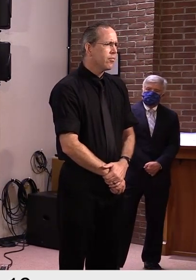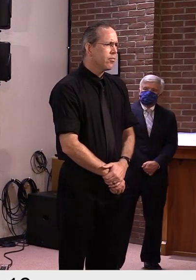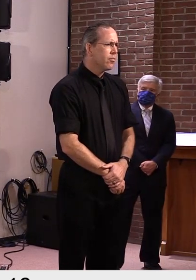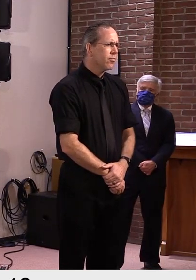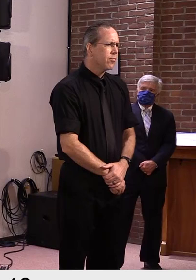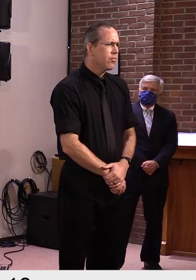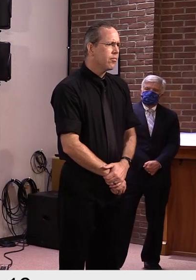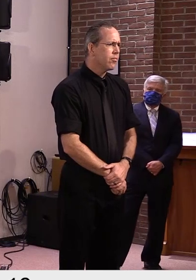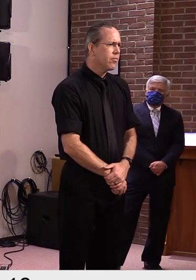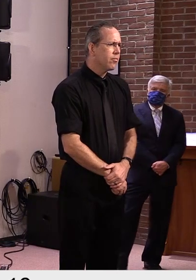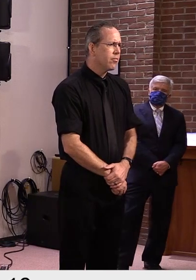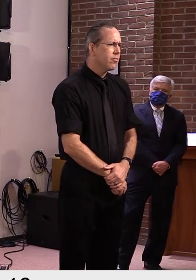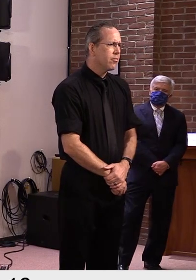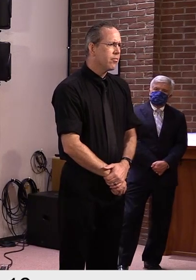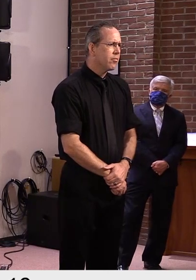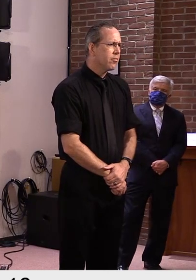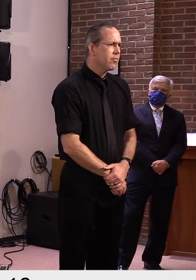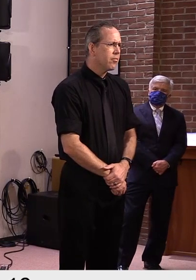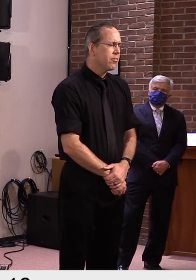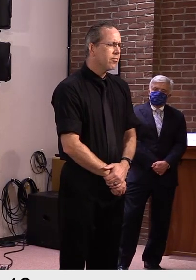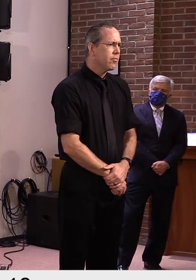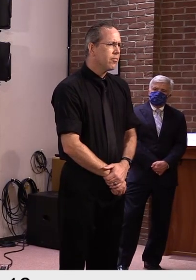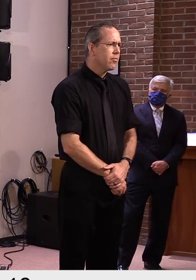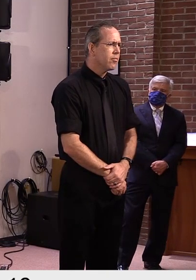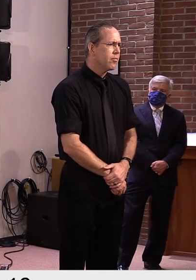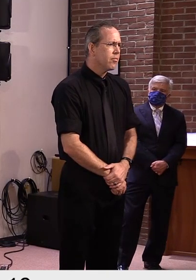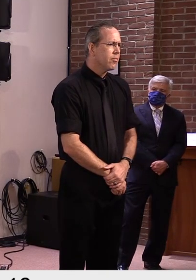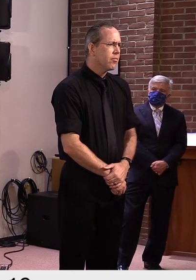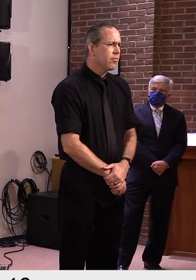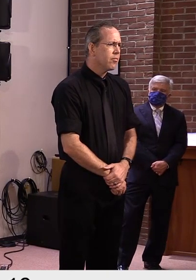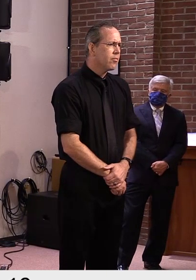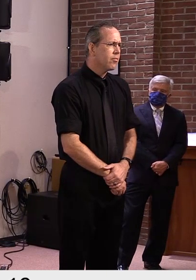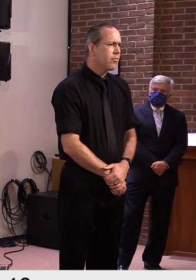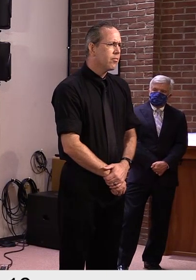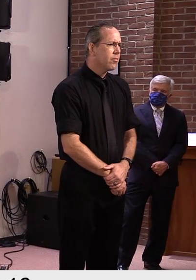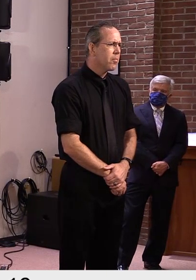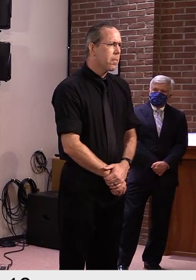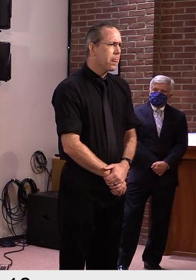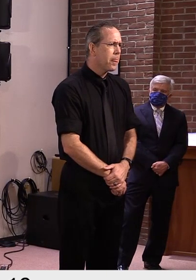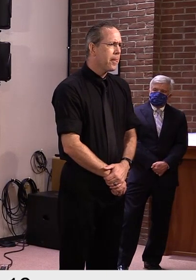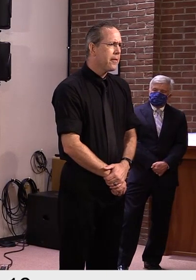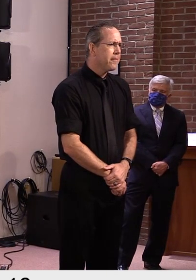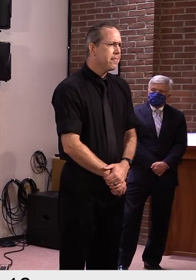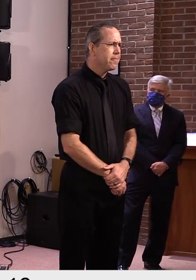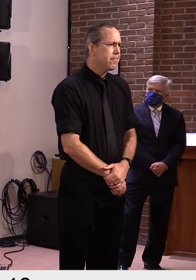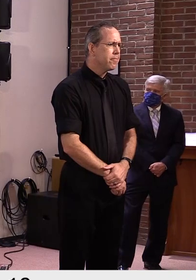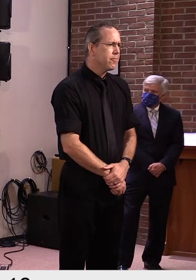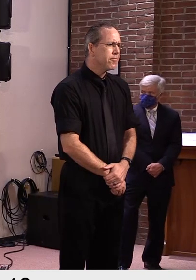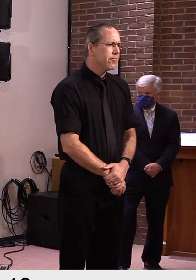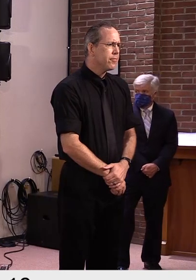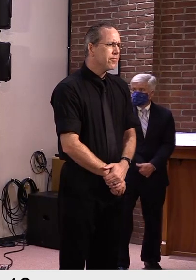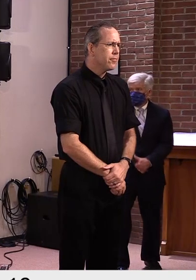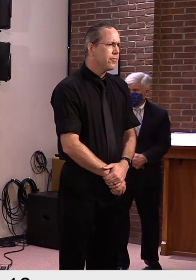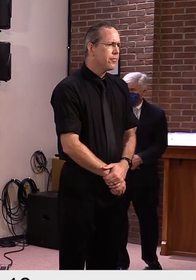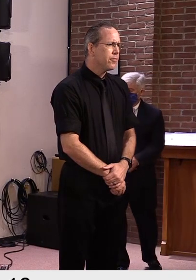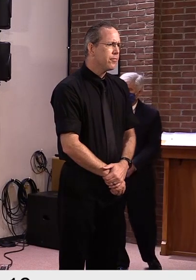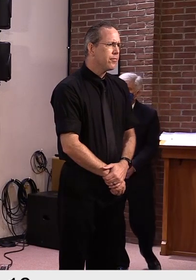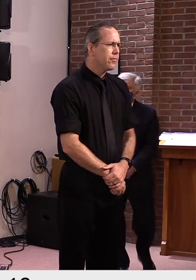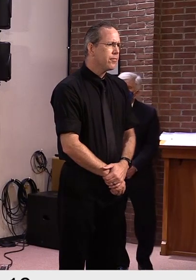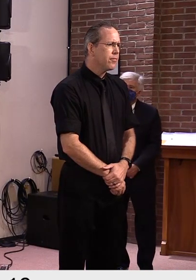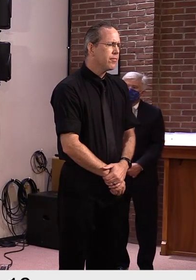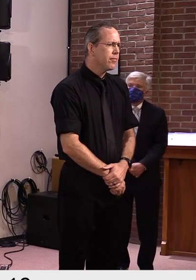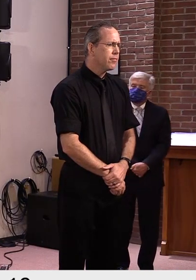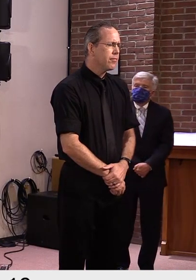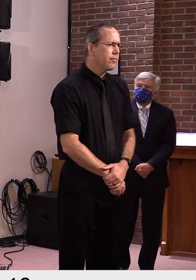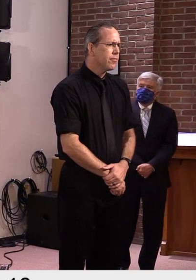me wondering whether the state still has surge sites set up for COVID-19. Were those all dismantled or are some of them still up? Because I know some were at the